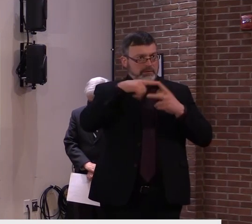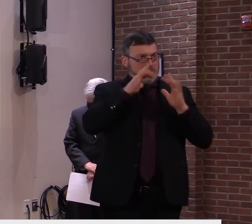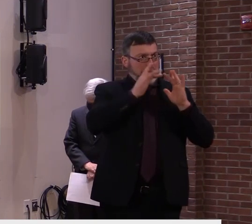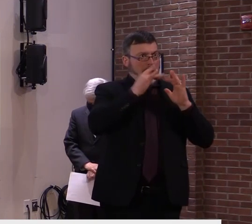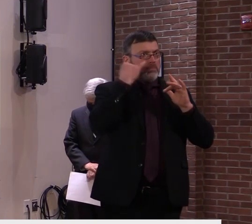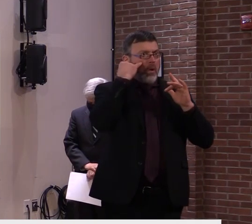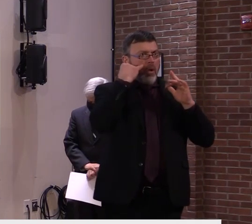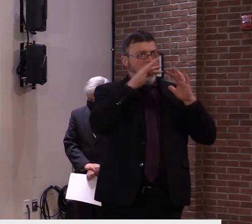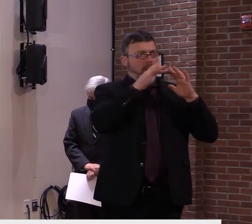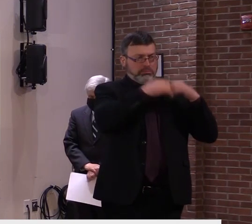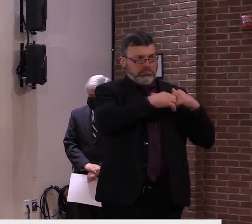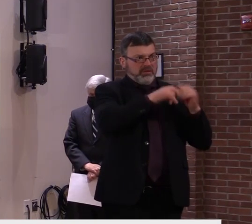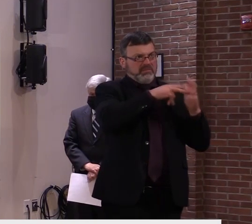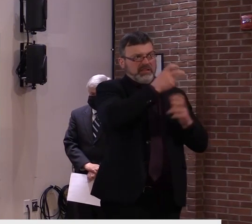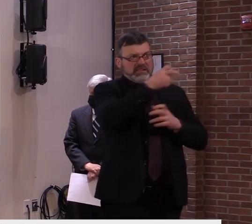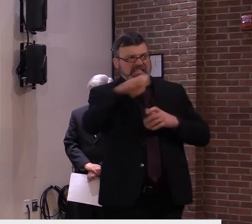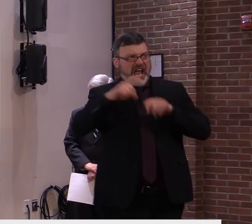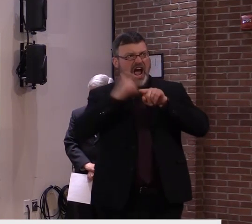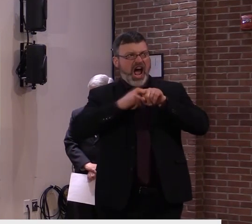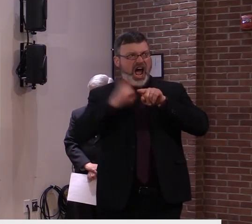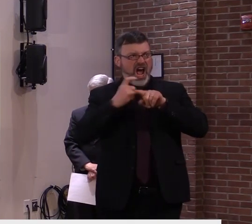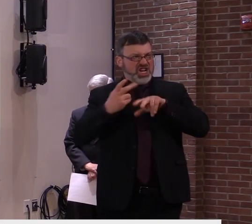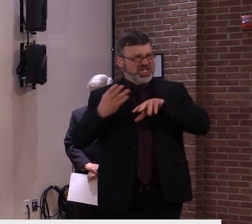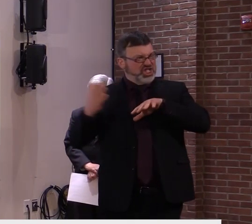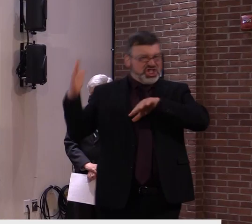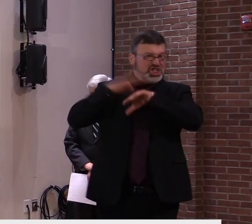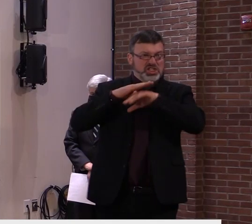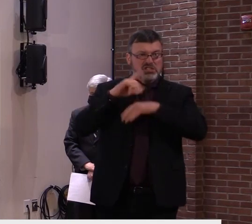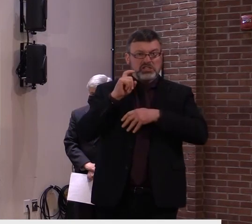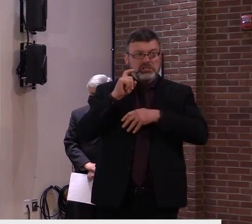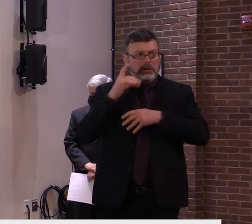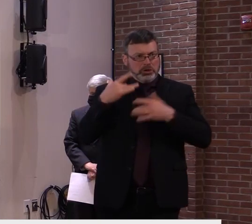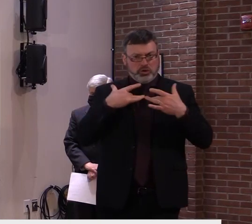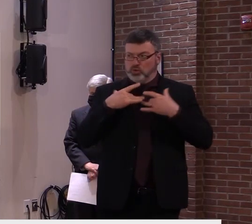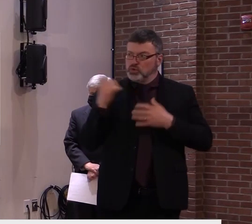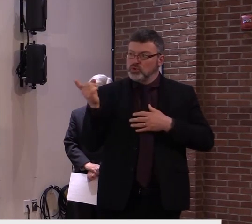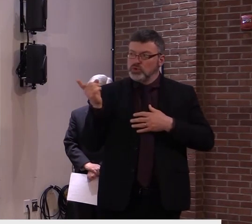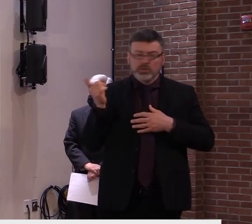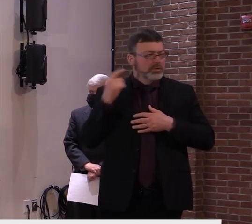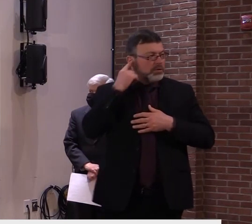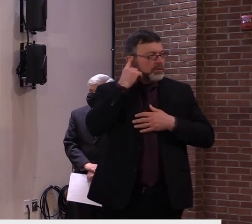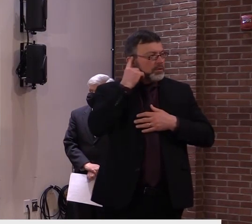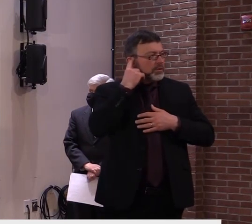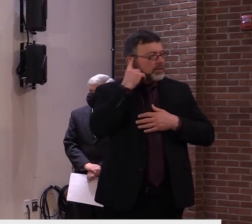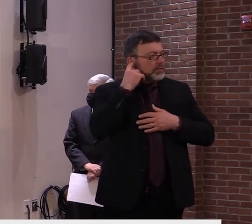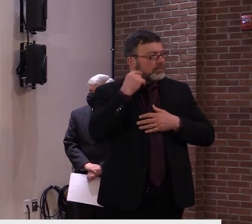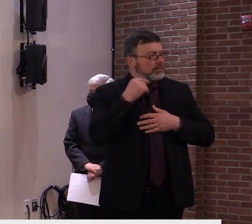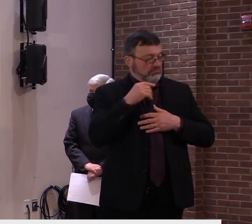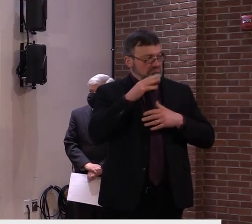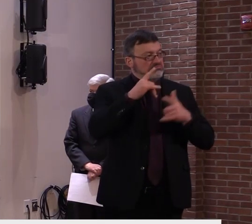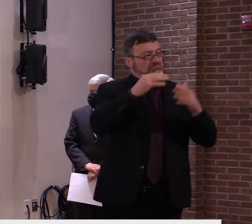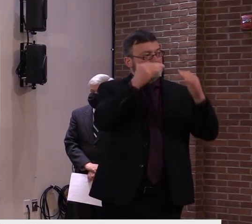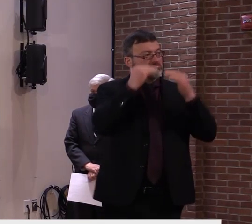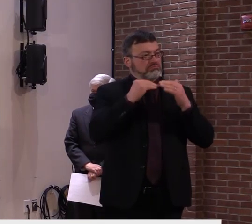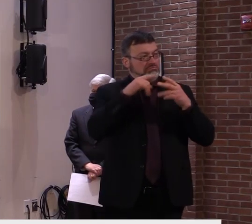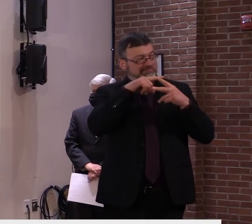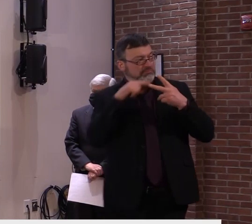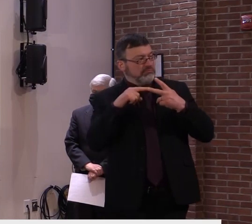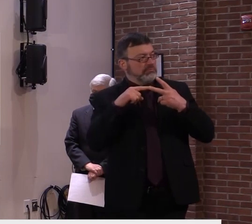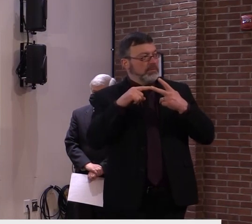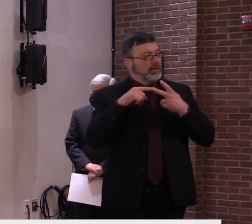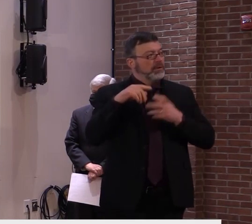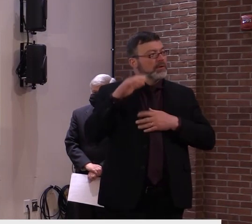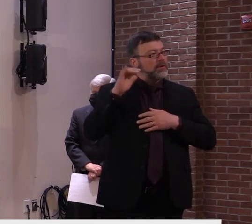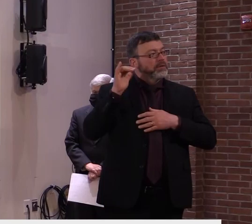couldn't help but notice on the list, it didn't sound like asthma was one of the conditions, and I was just curious